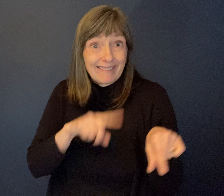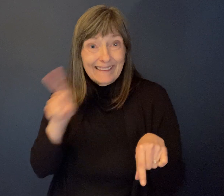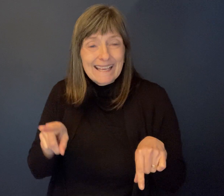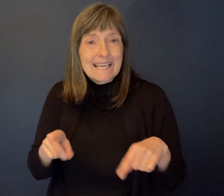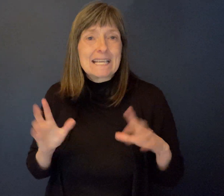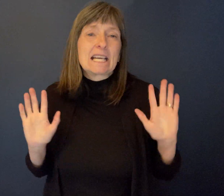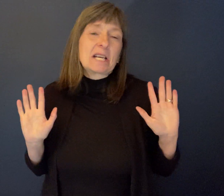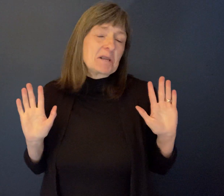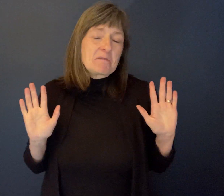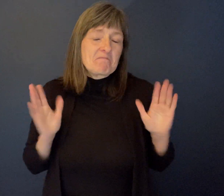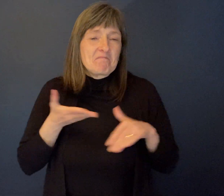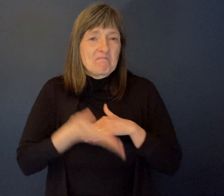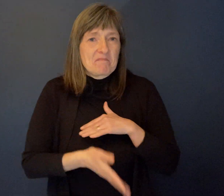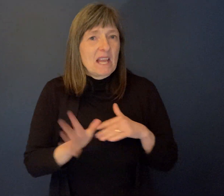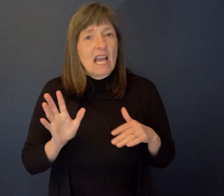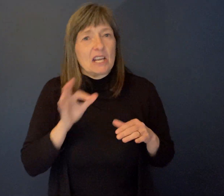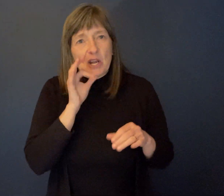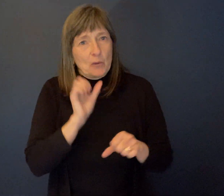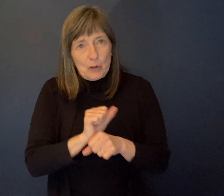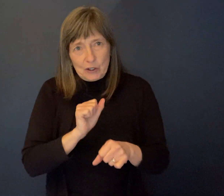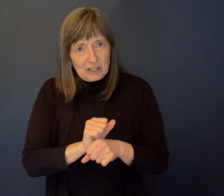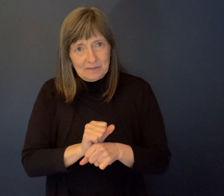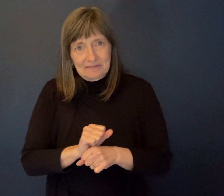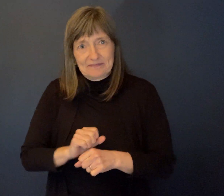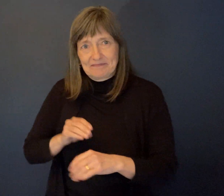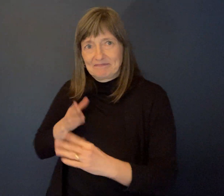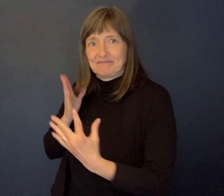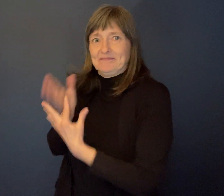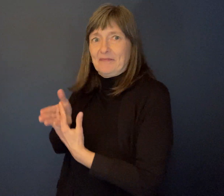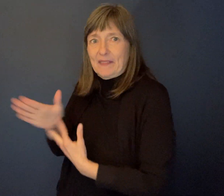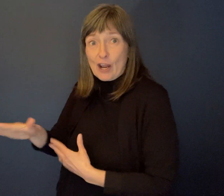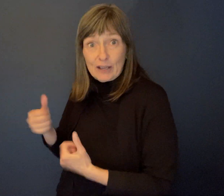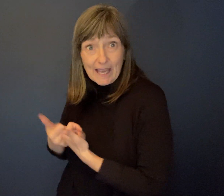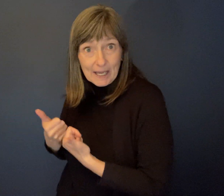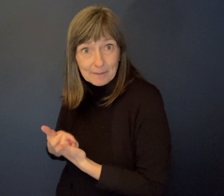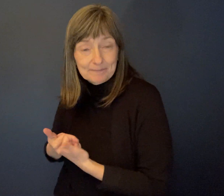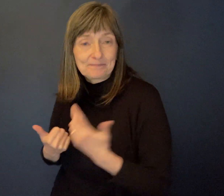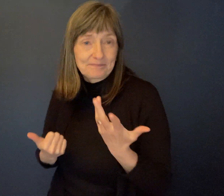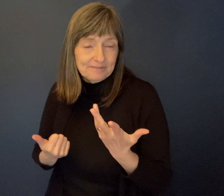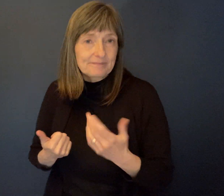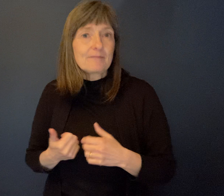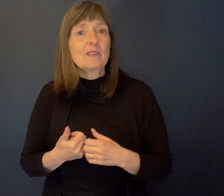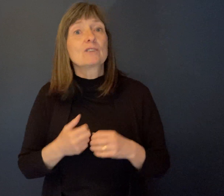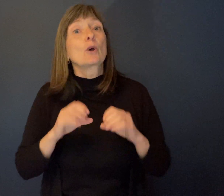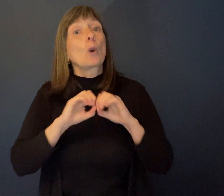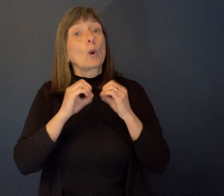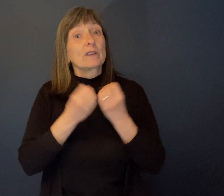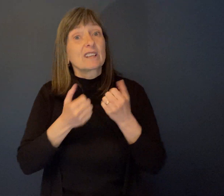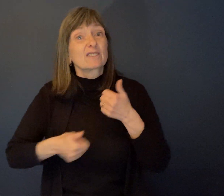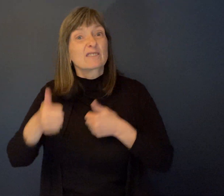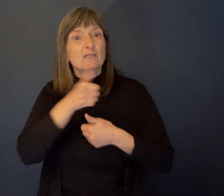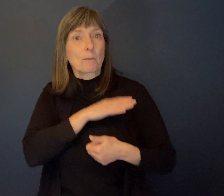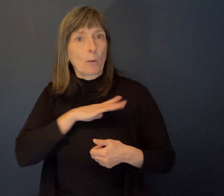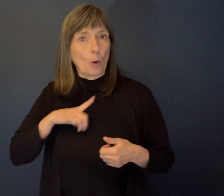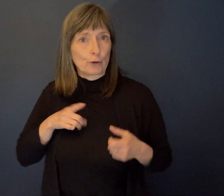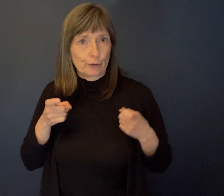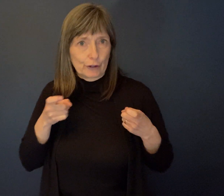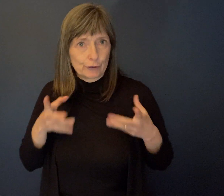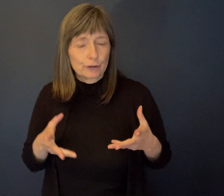really not going to work. So the people who were involved within the, um, within the organization, the board of directors decided that there was